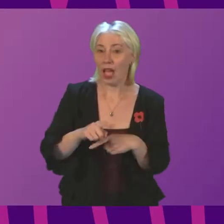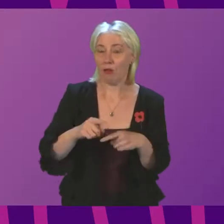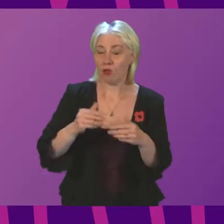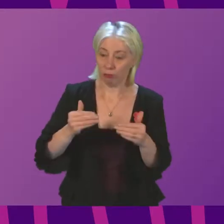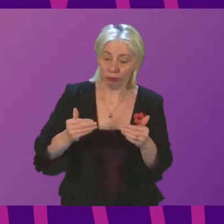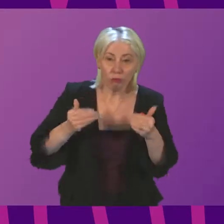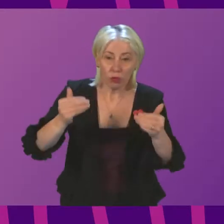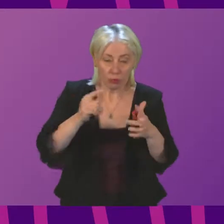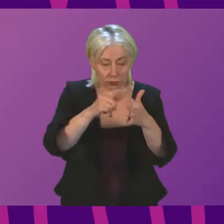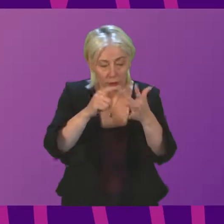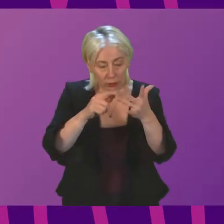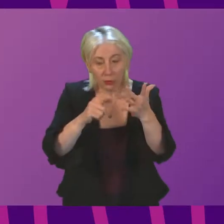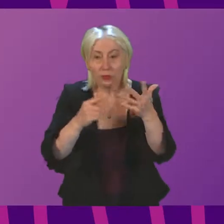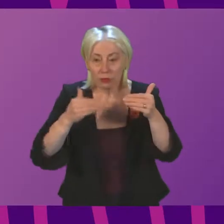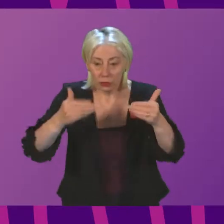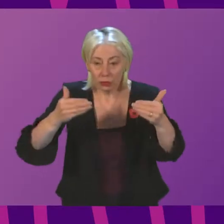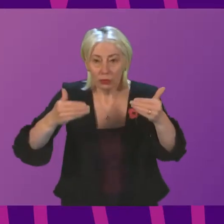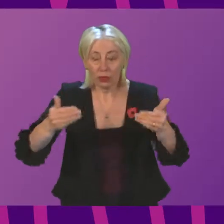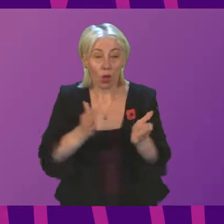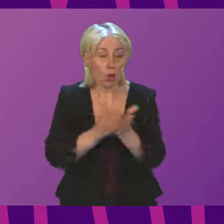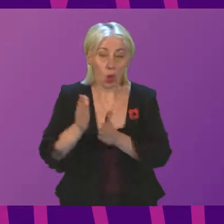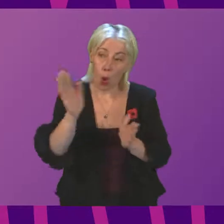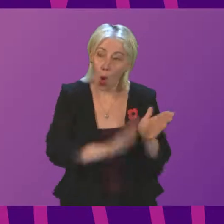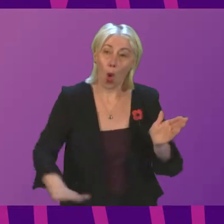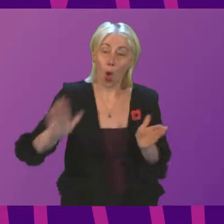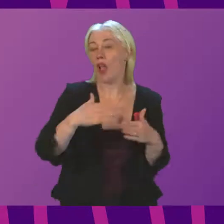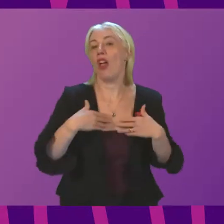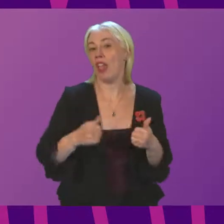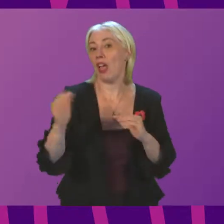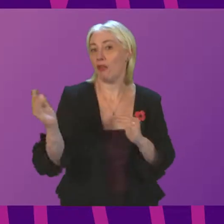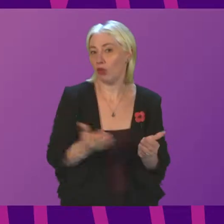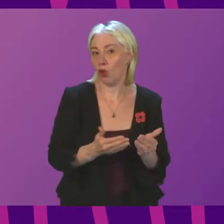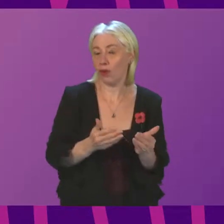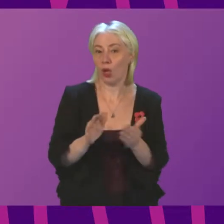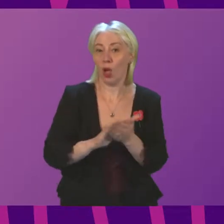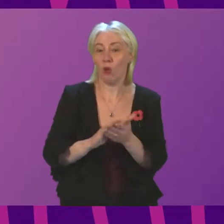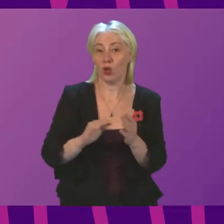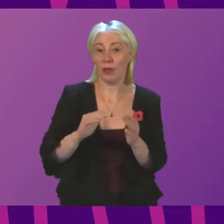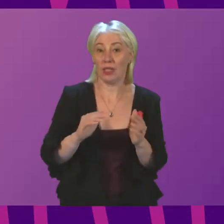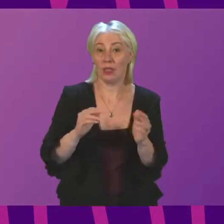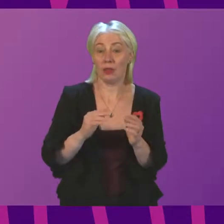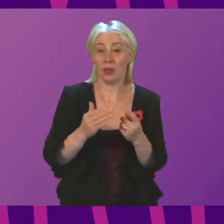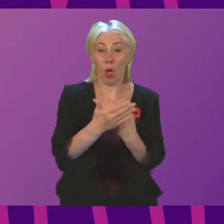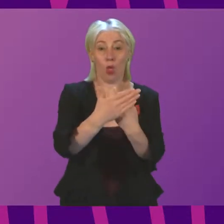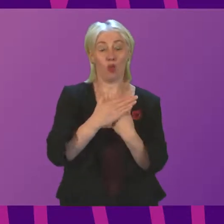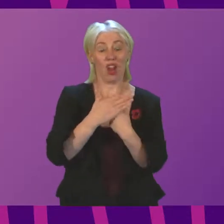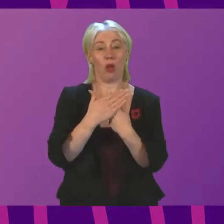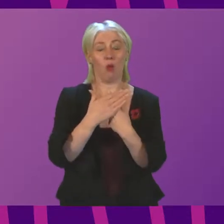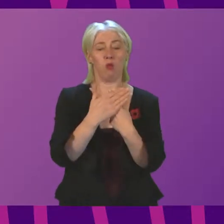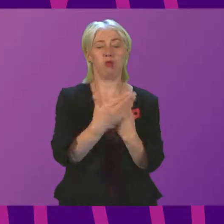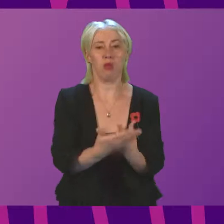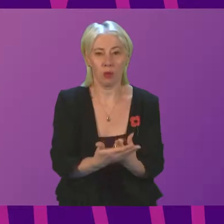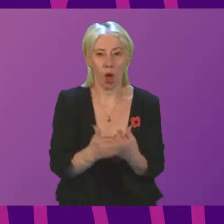series of measures at every stage in the health service to try to reduce the immediate burden on the national health service. That means we have got to have